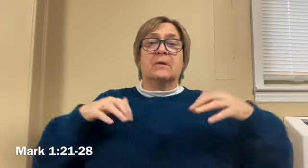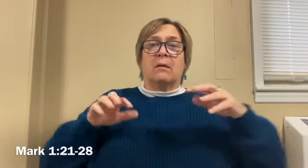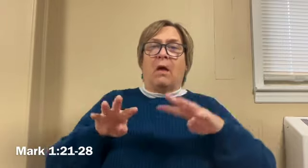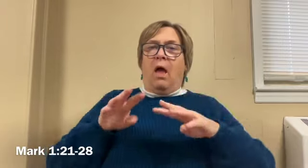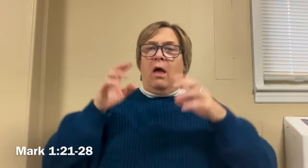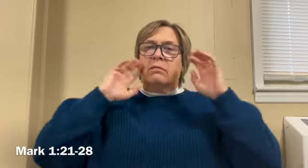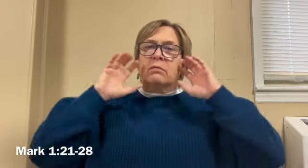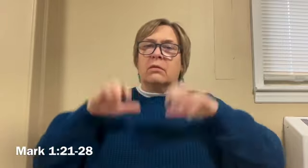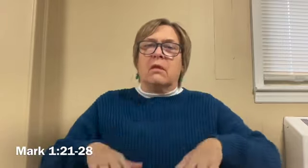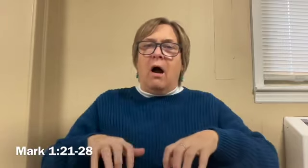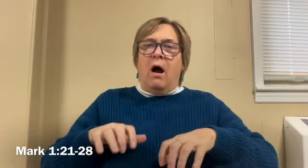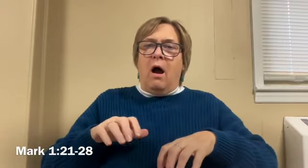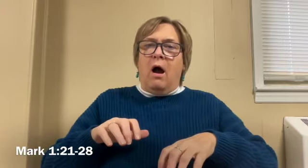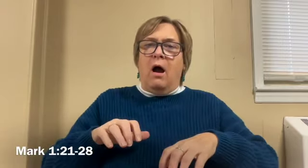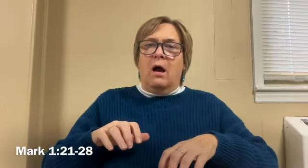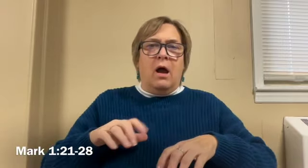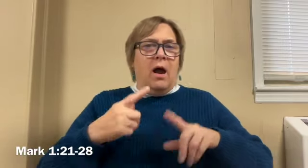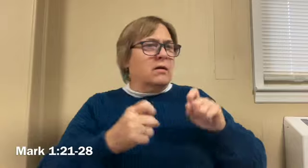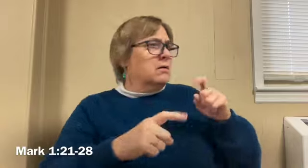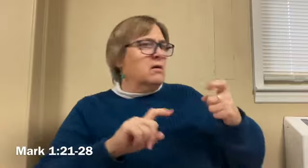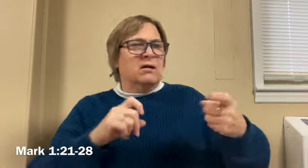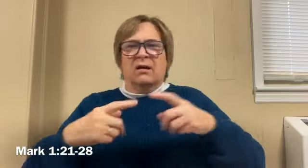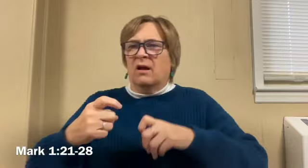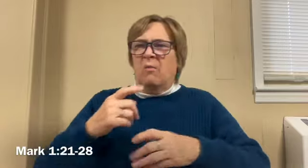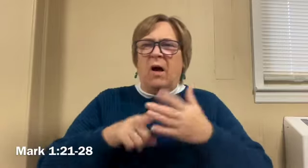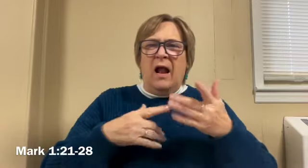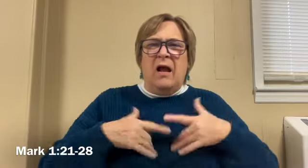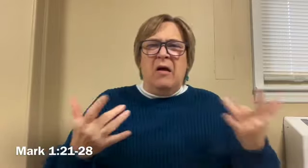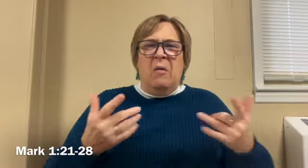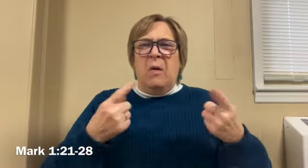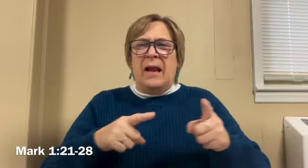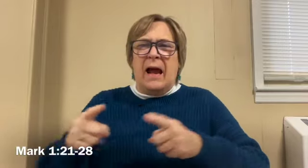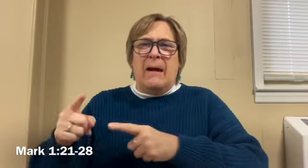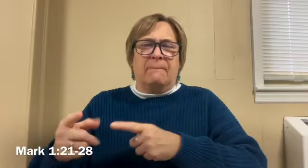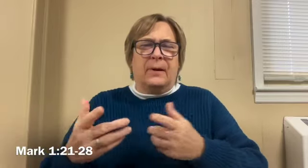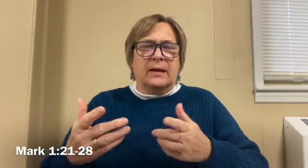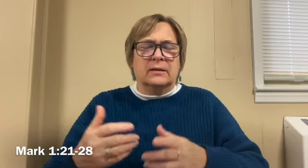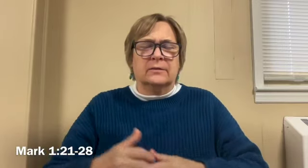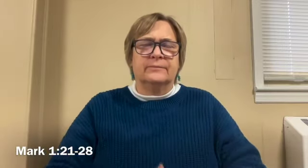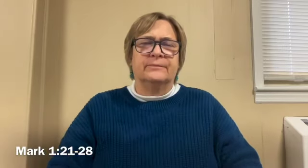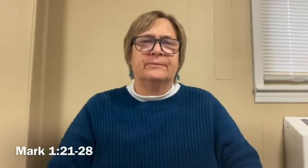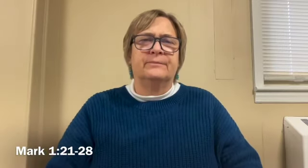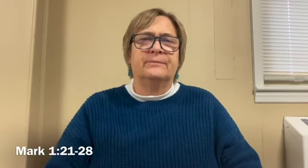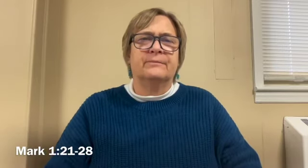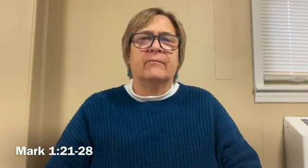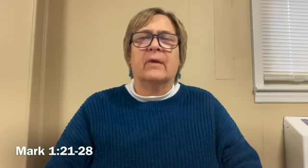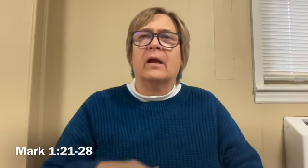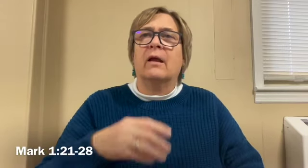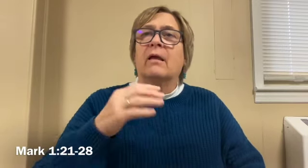all were amazed and asked one another what is this